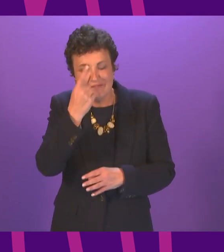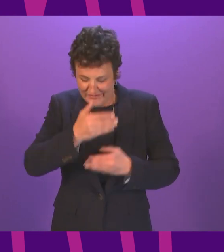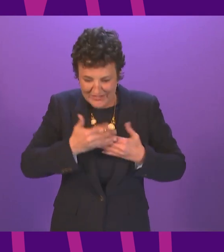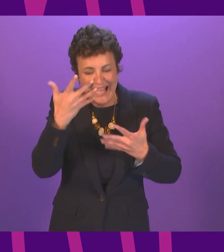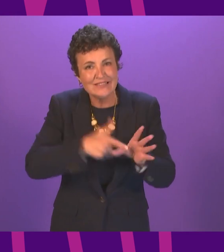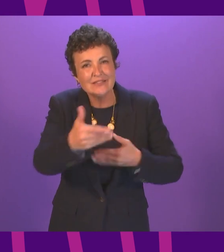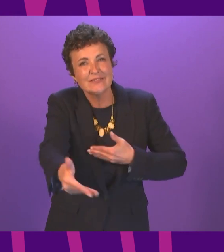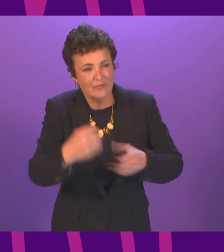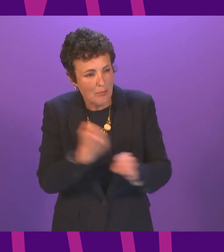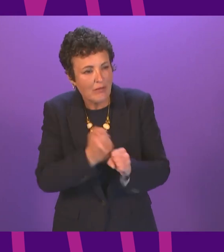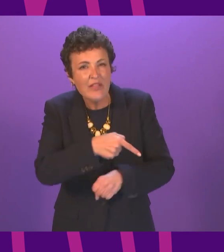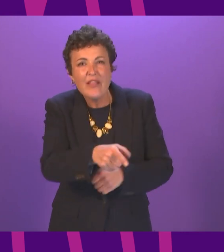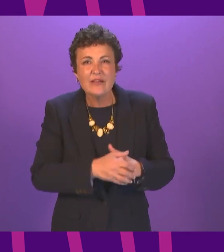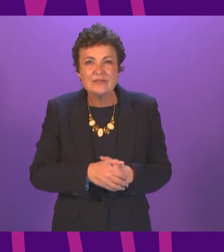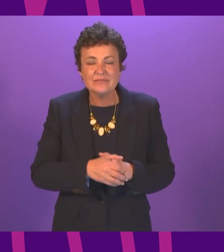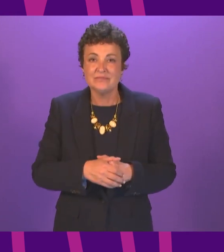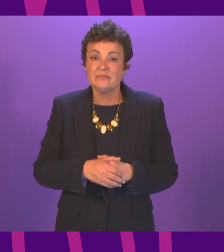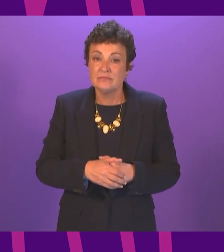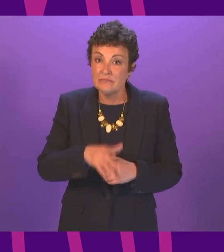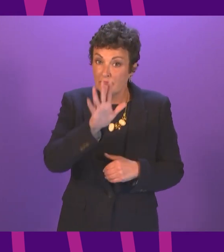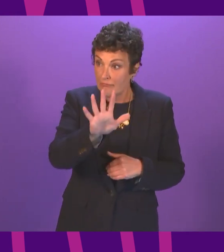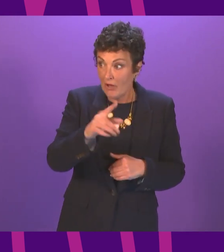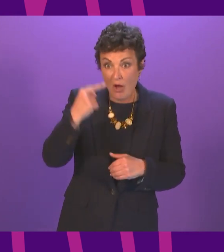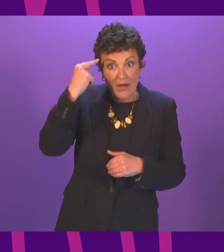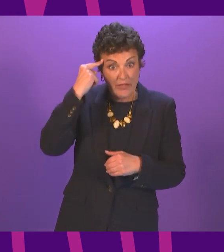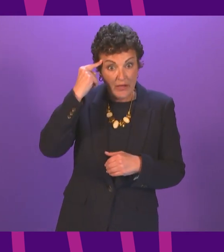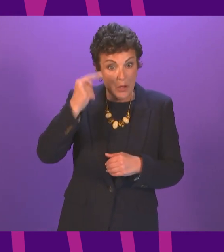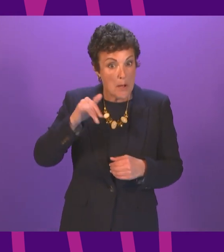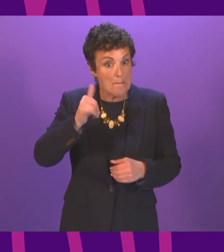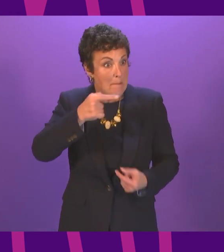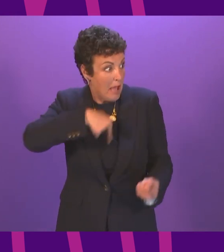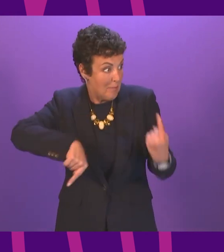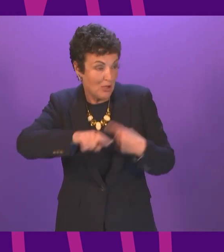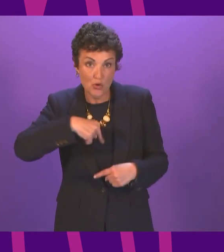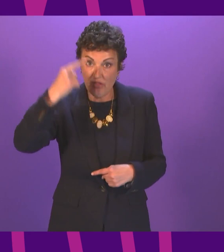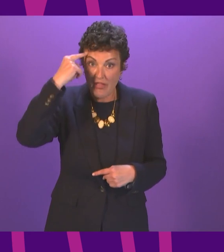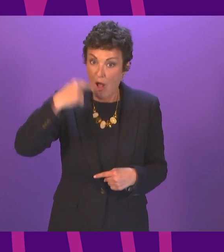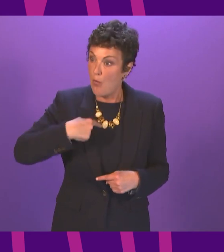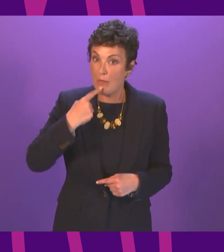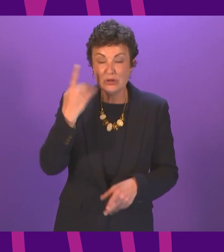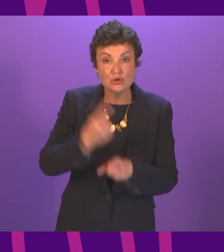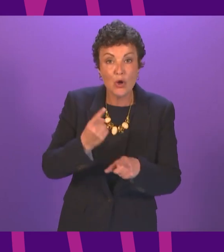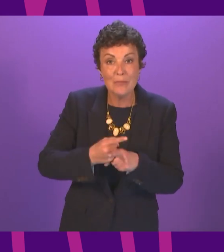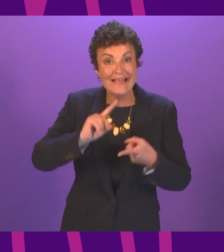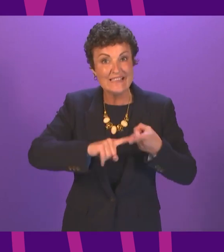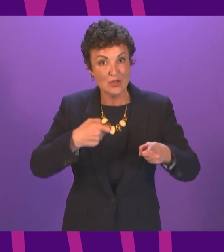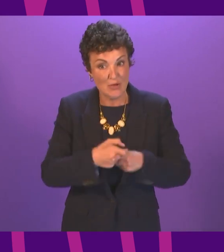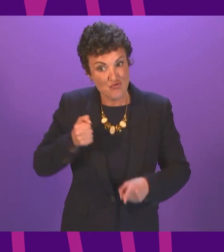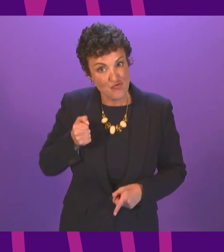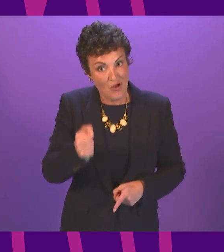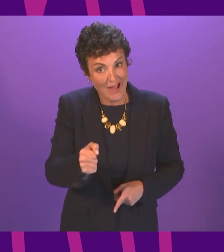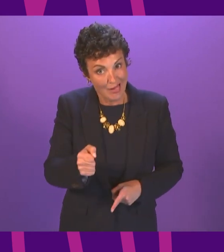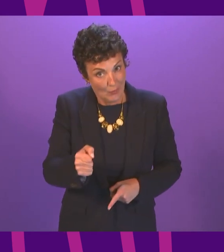to hear that I plan to be as vocal as my predecessor on the matter of East Colbride railway line